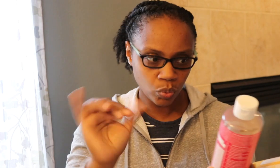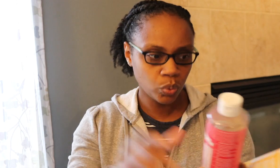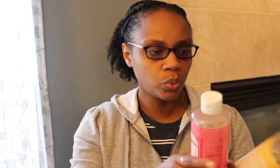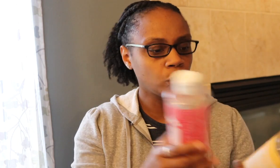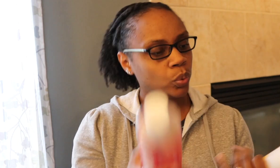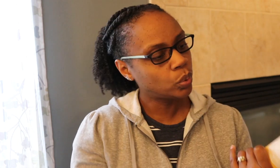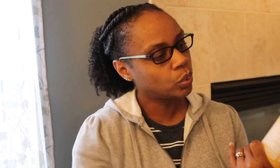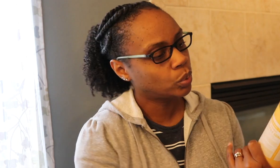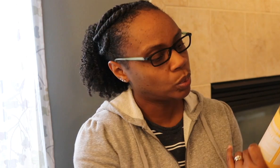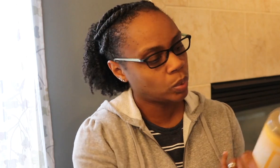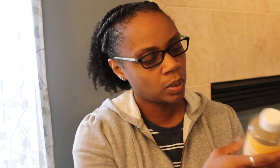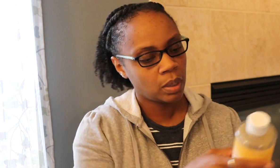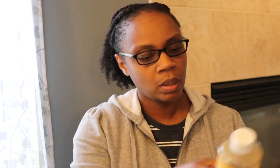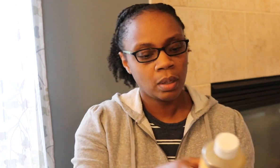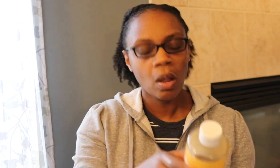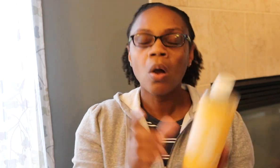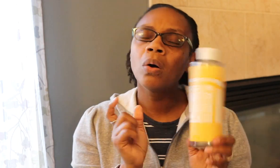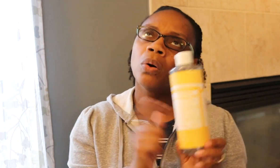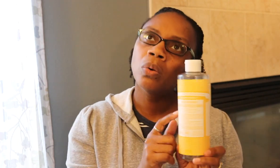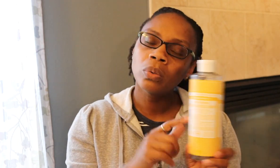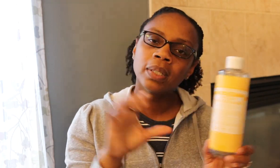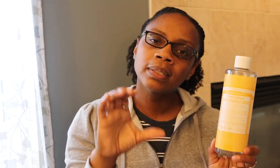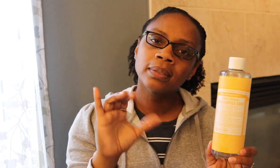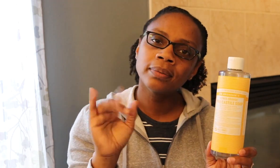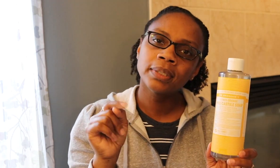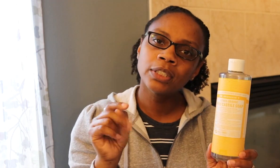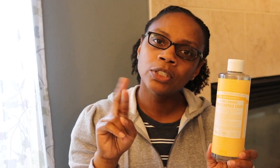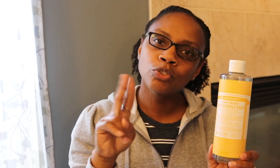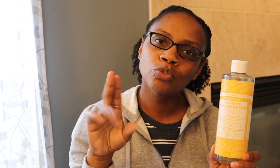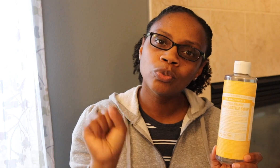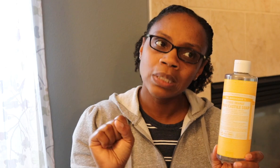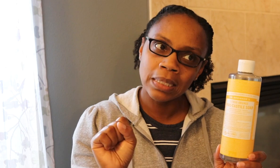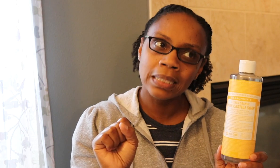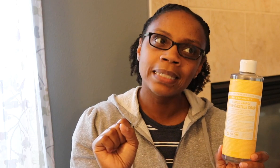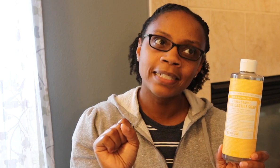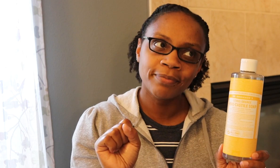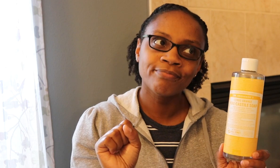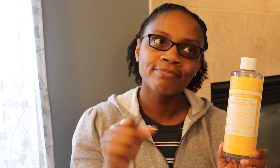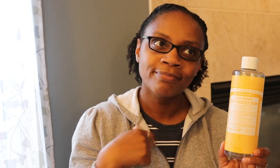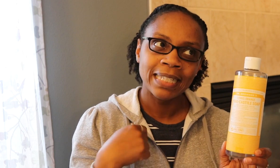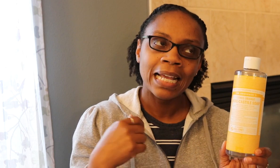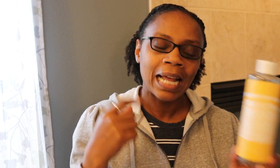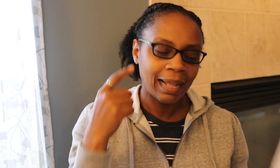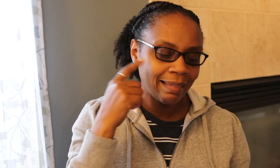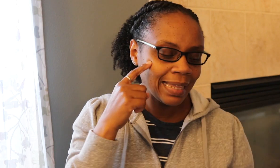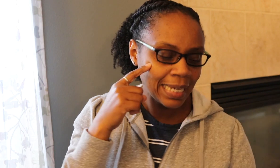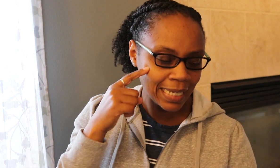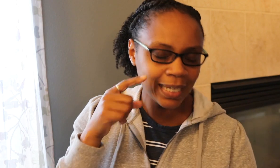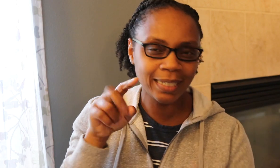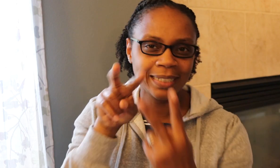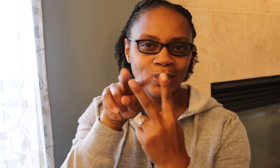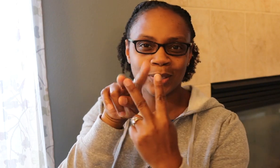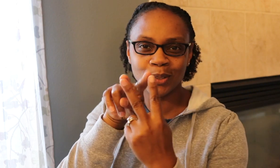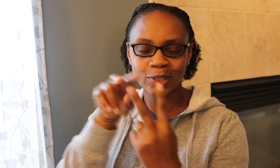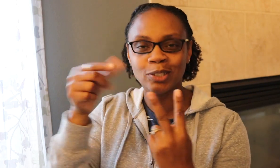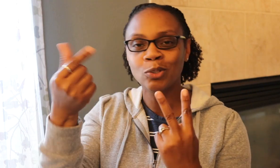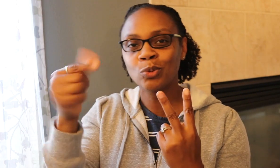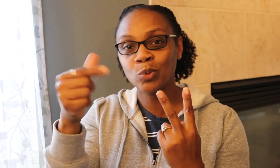good. And the citrus. Yes, definitely the citrus one. So I think actually the